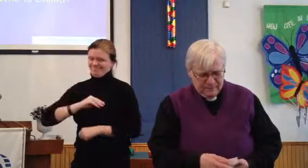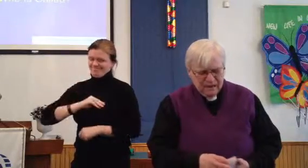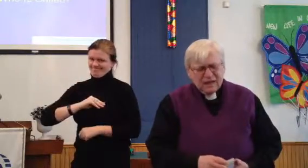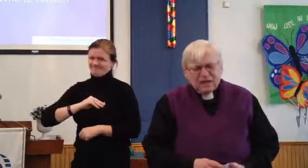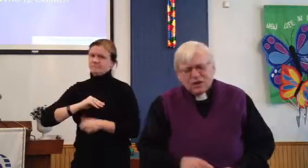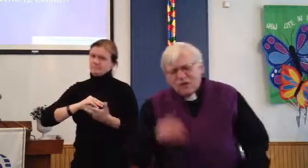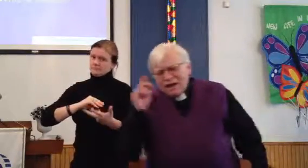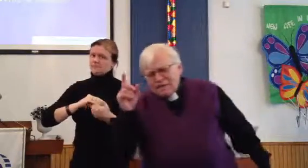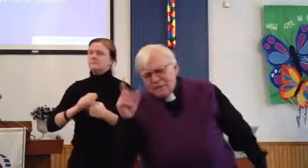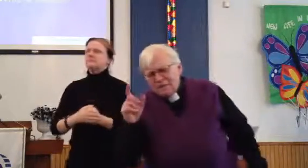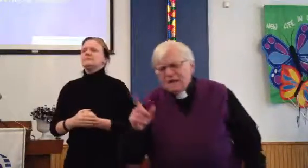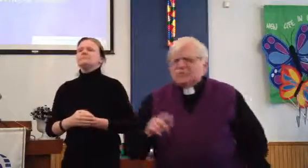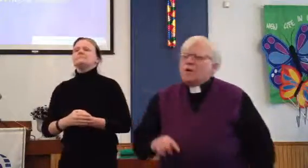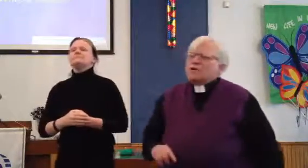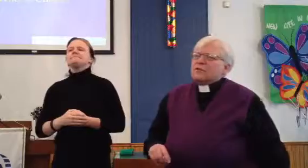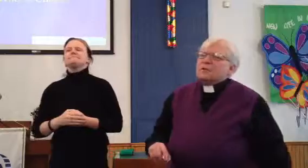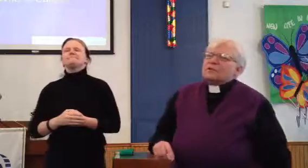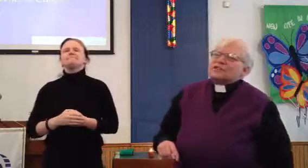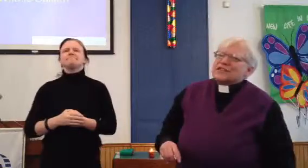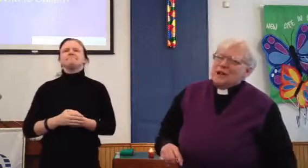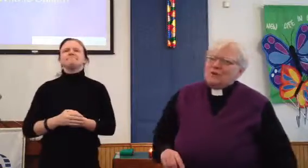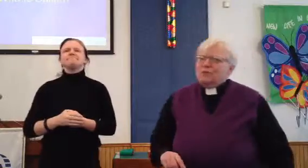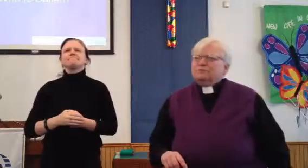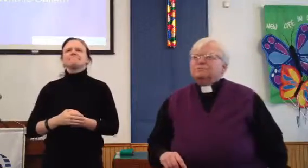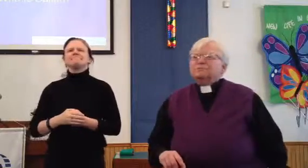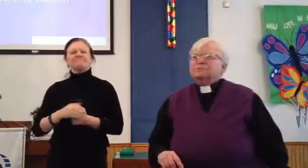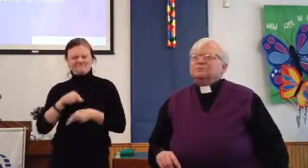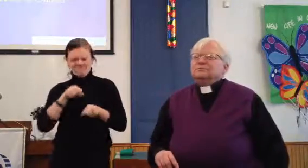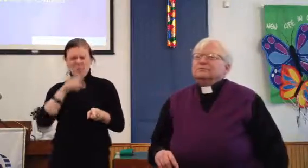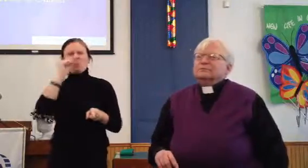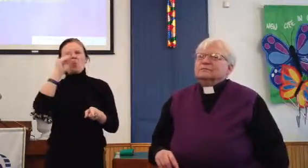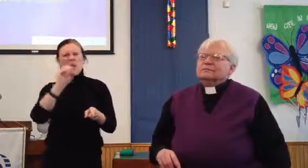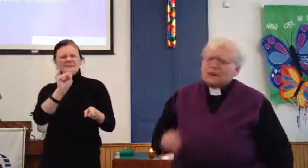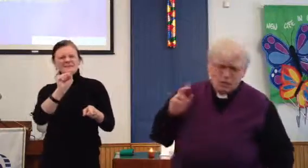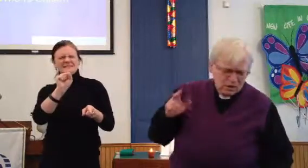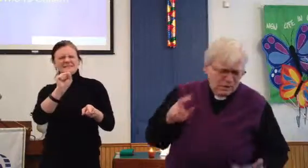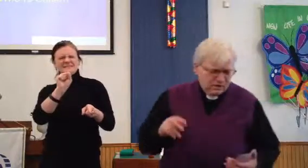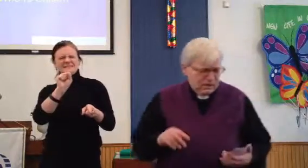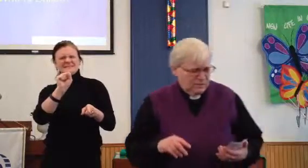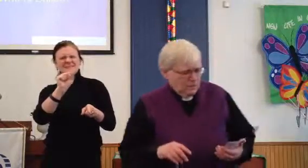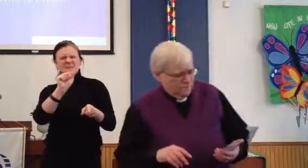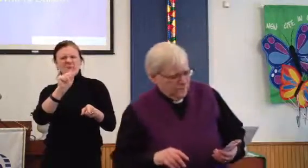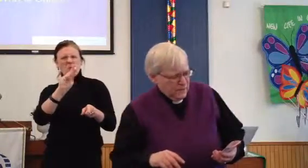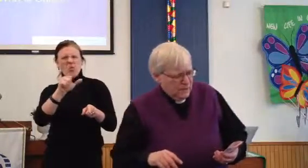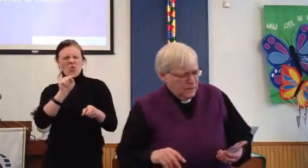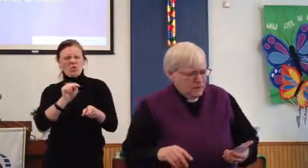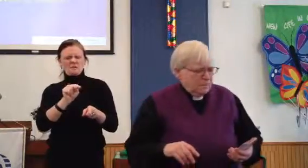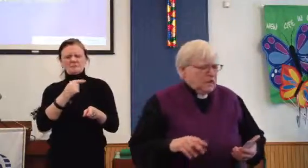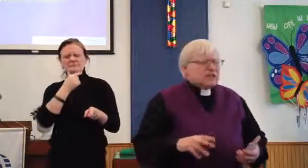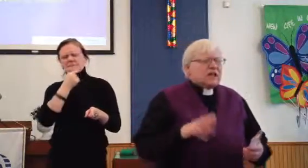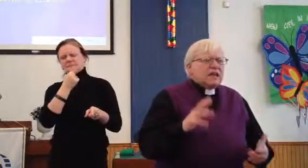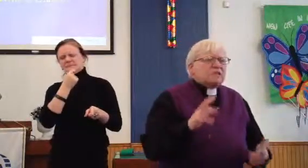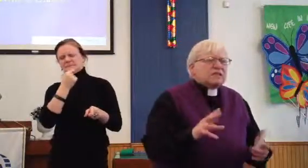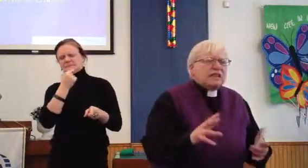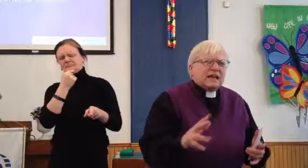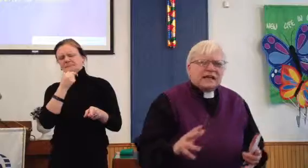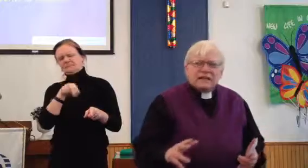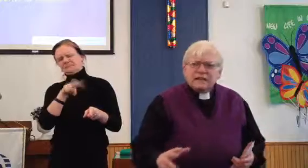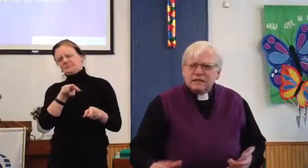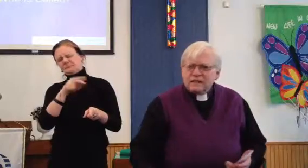You know, I sometimes wonder about Samuel. I wonder about Samuel. Because he was dedicated to the